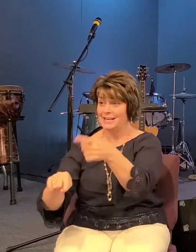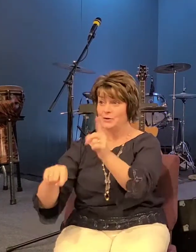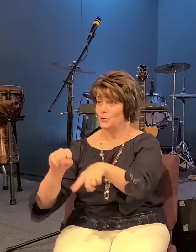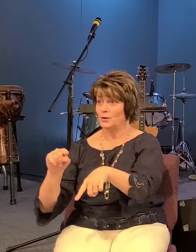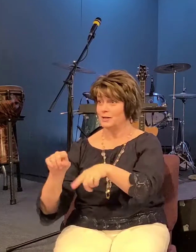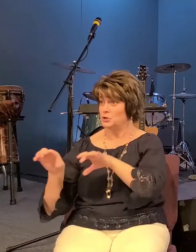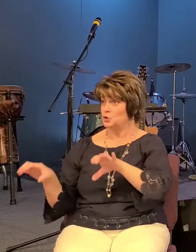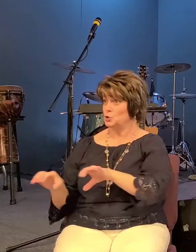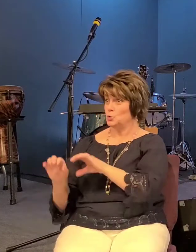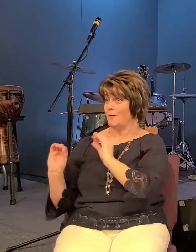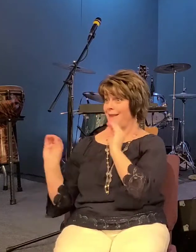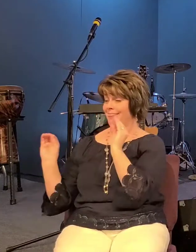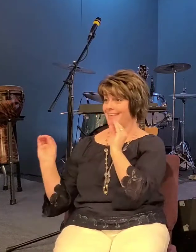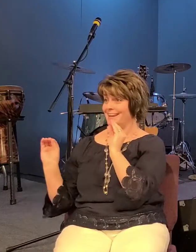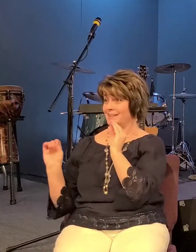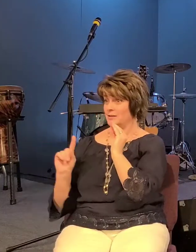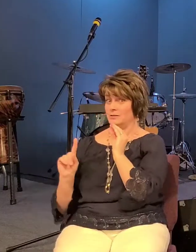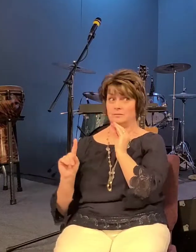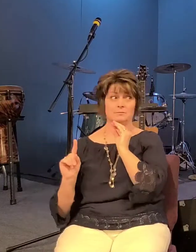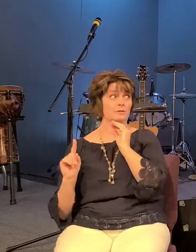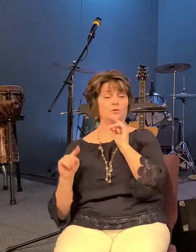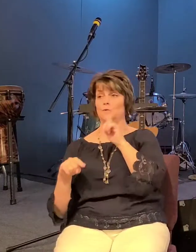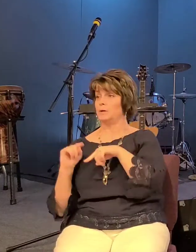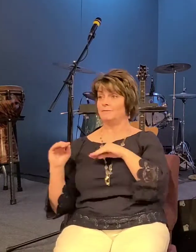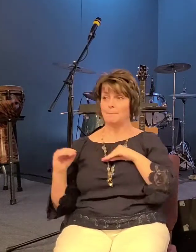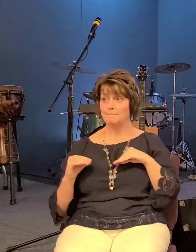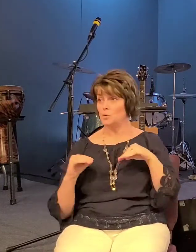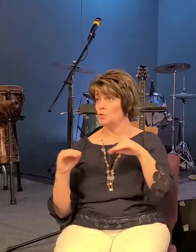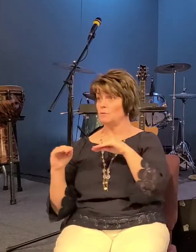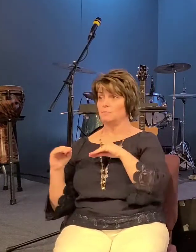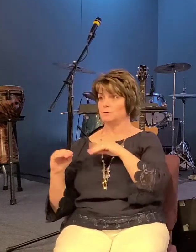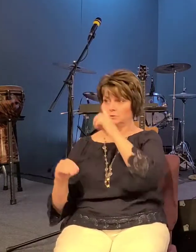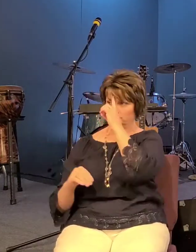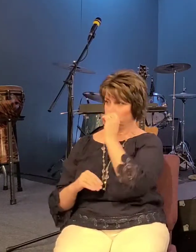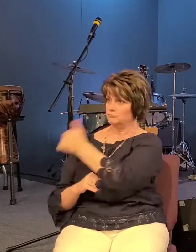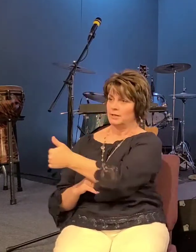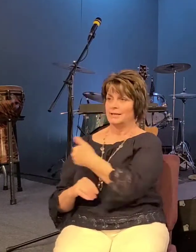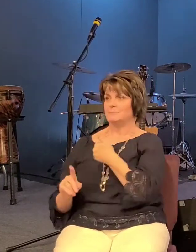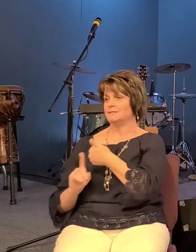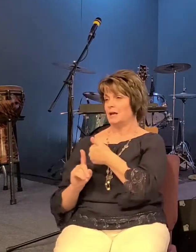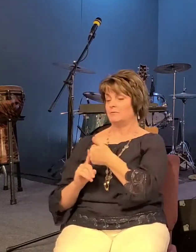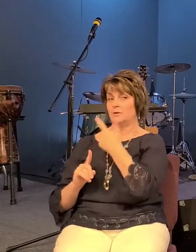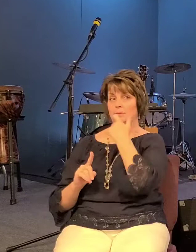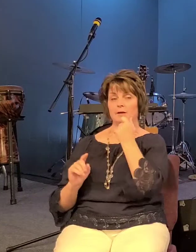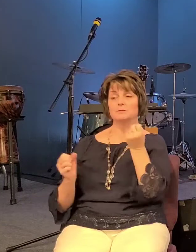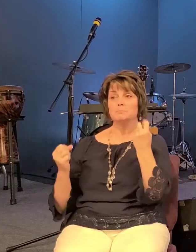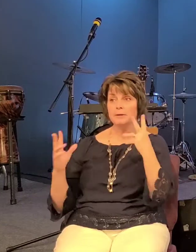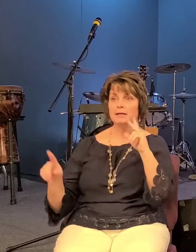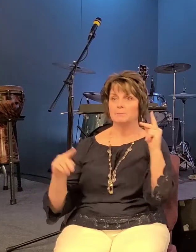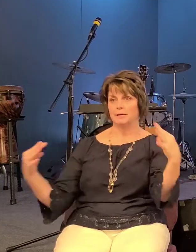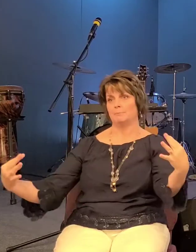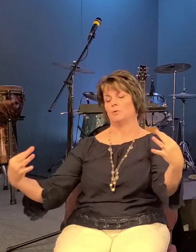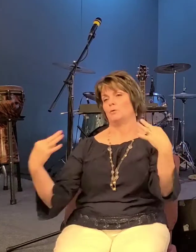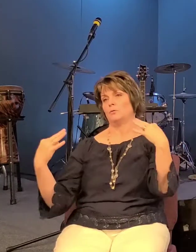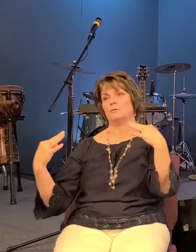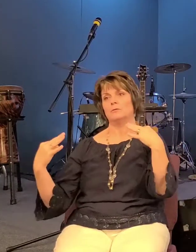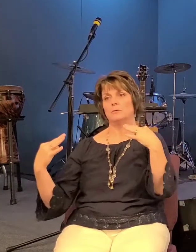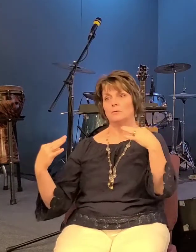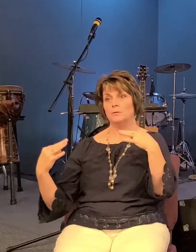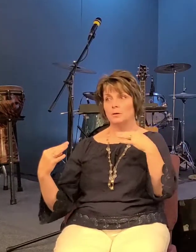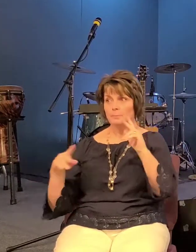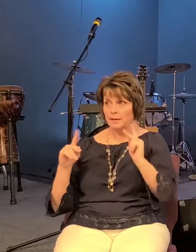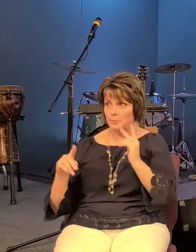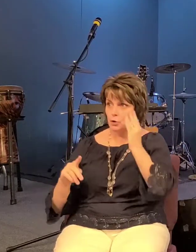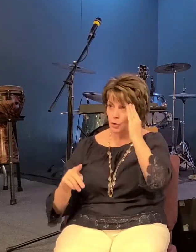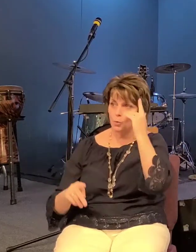he couldn't move or move about freely because he had become so famous people